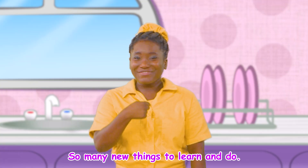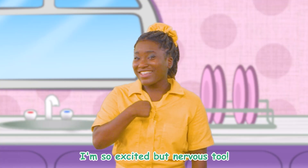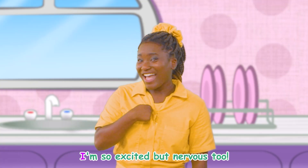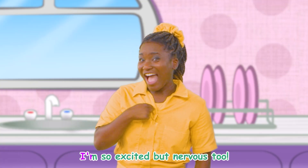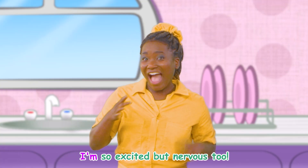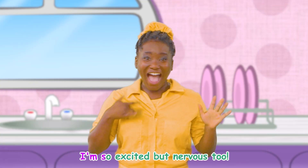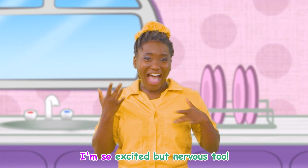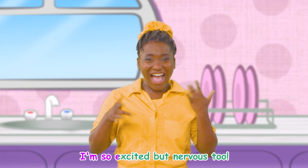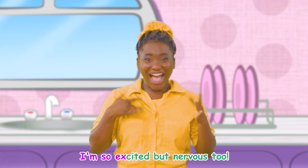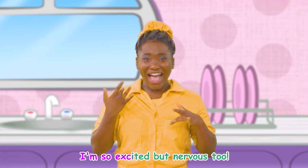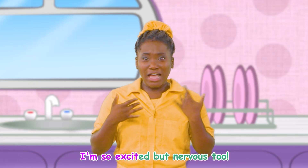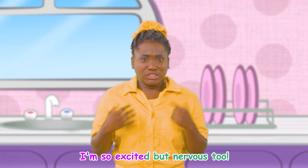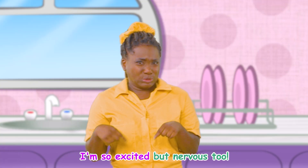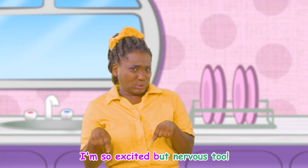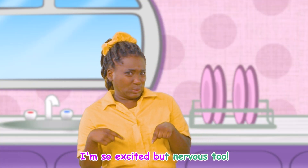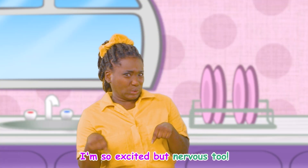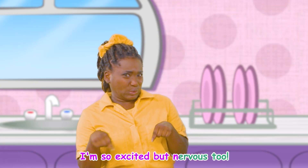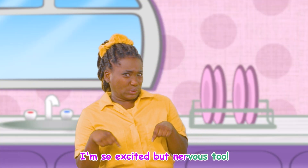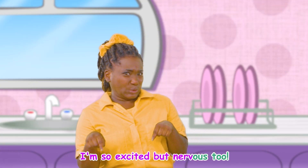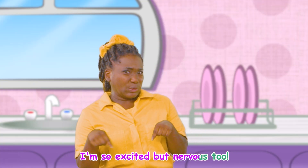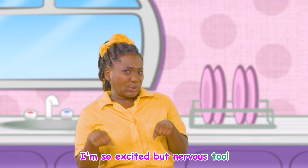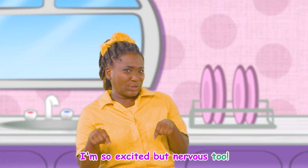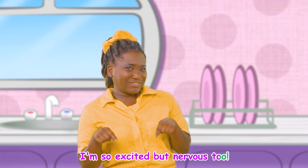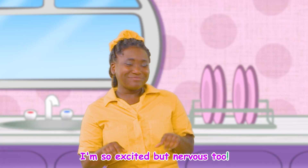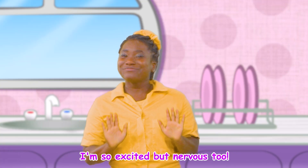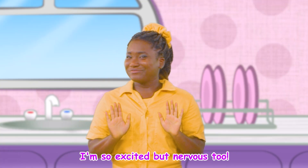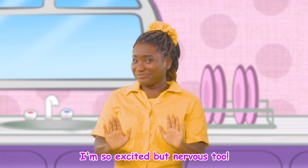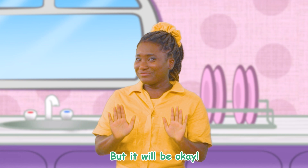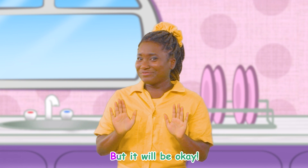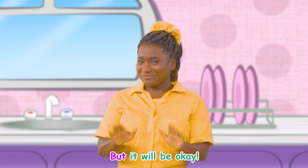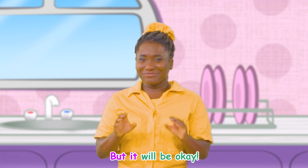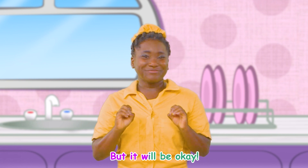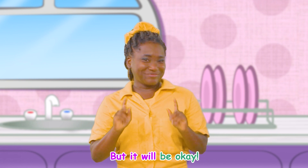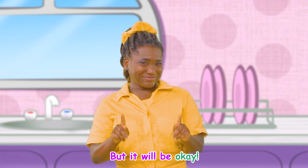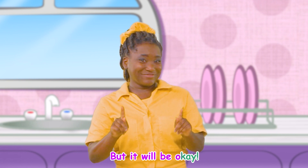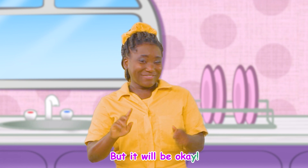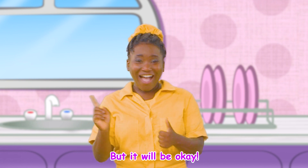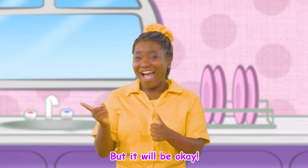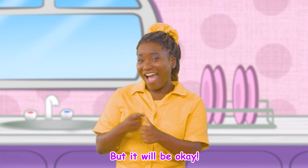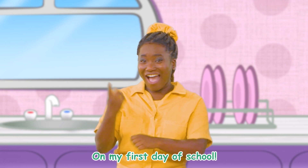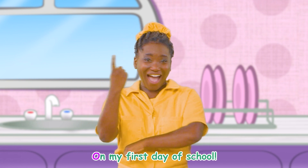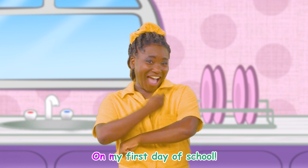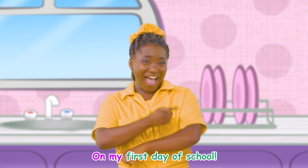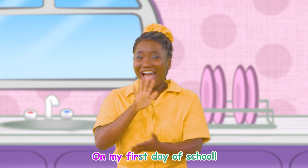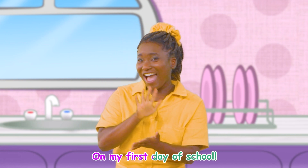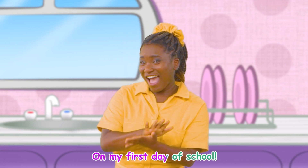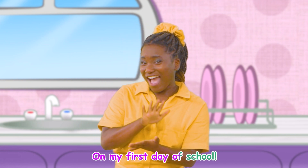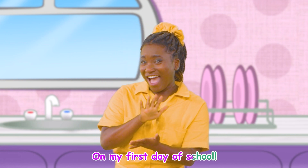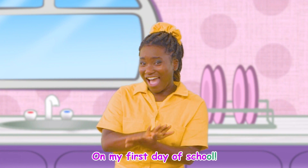I'm so excited but nervous too! But it will be okay on my first day of school!